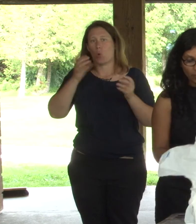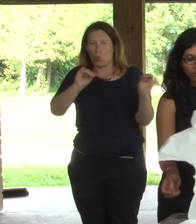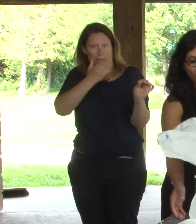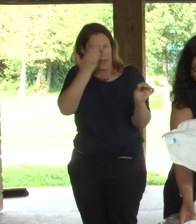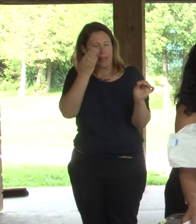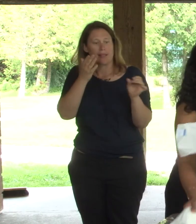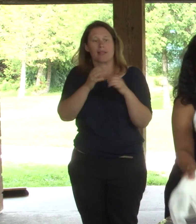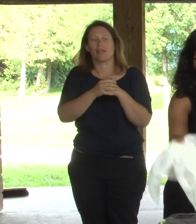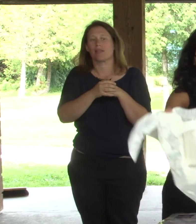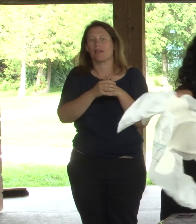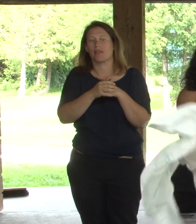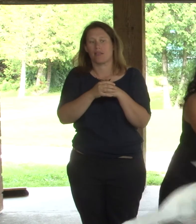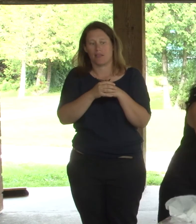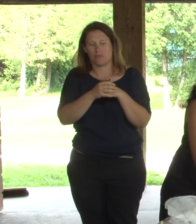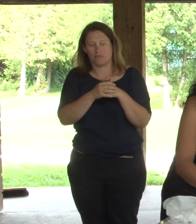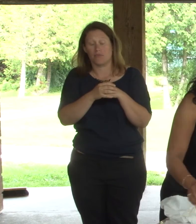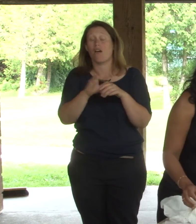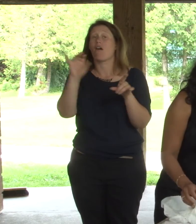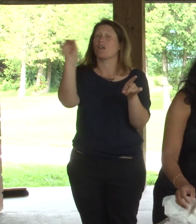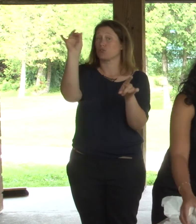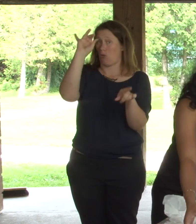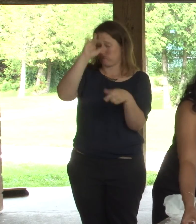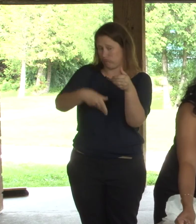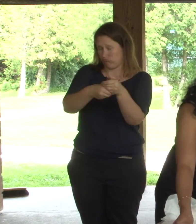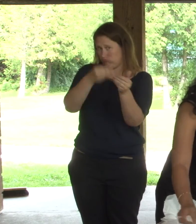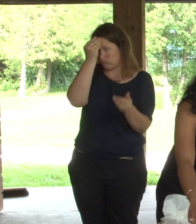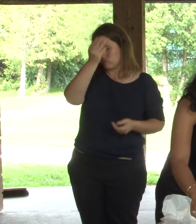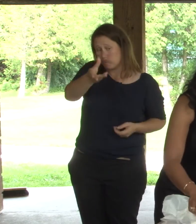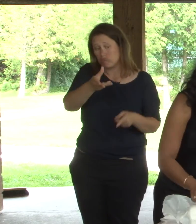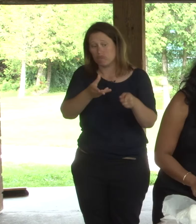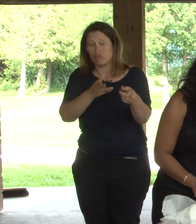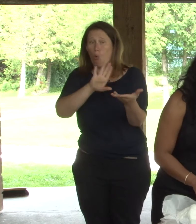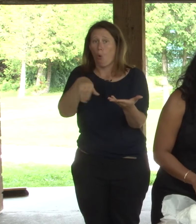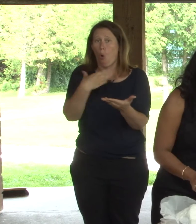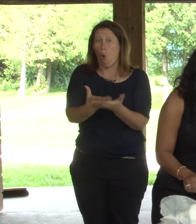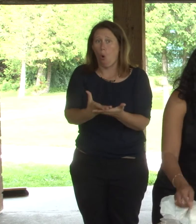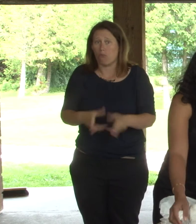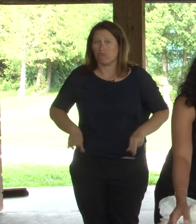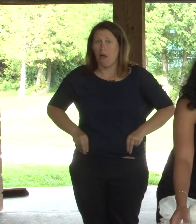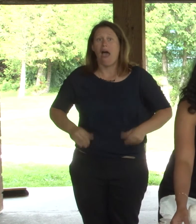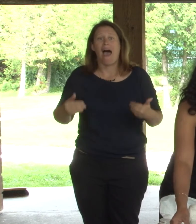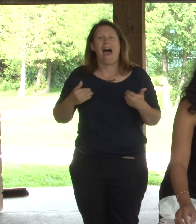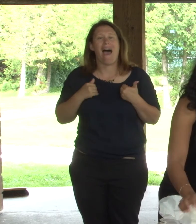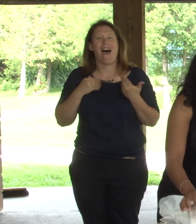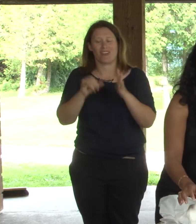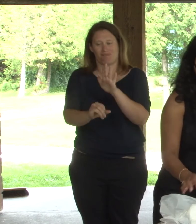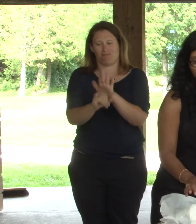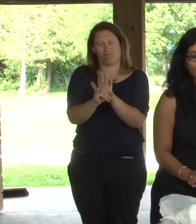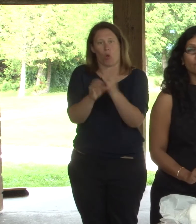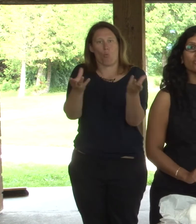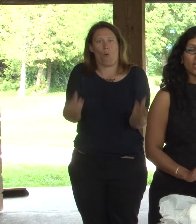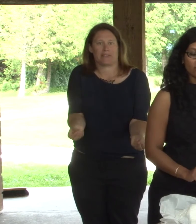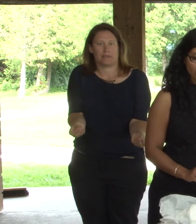Also, one more thing I wanted to point out is all the briefs have wetness indicator, means that they do tell you